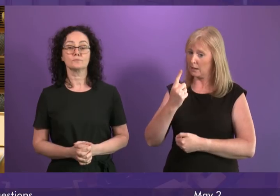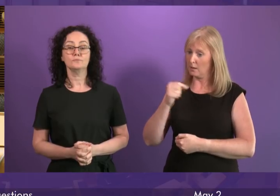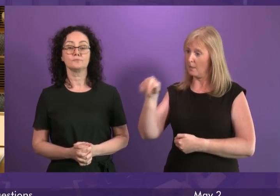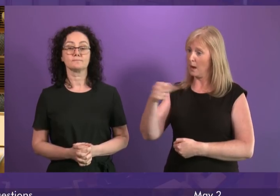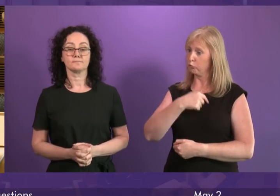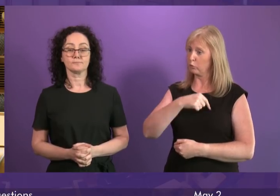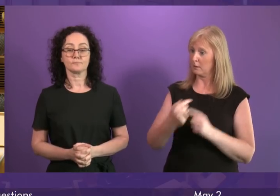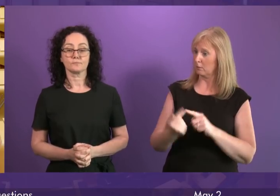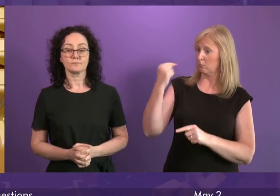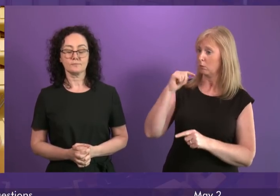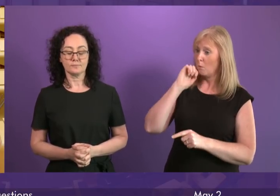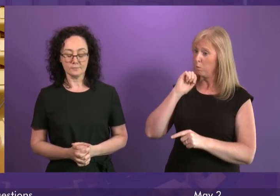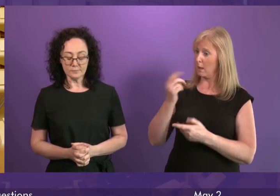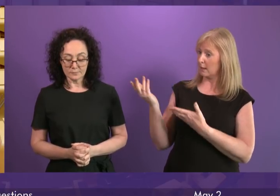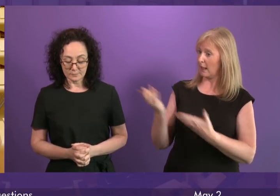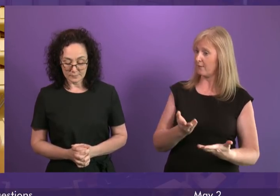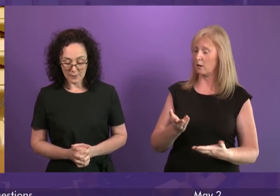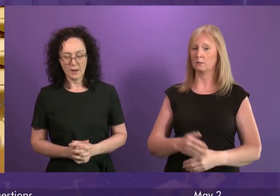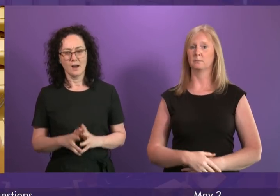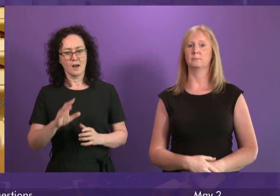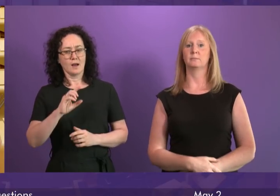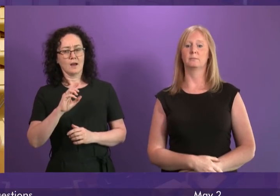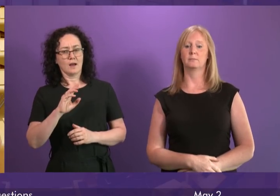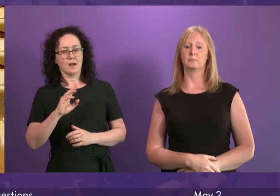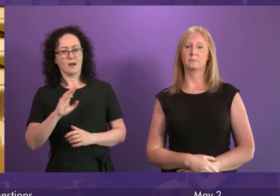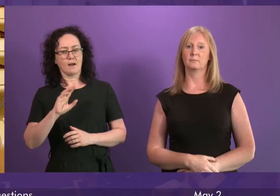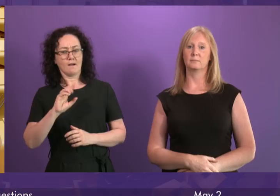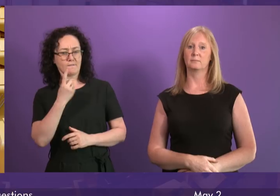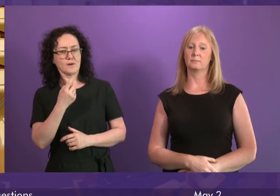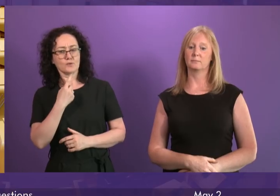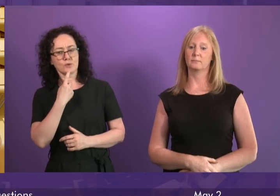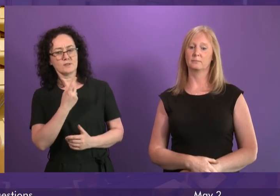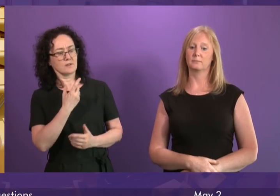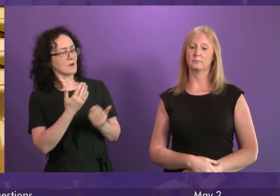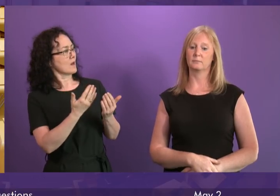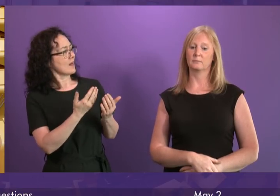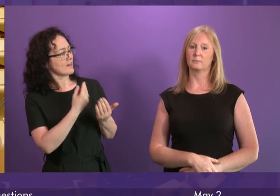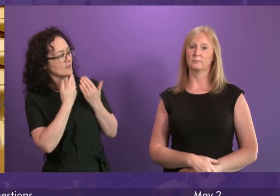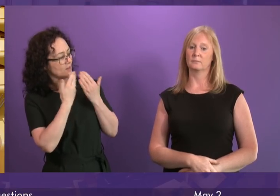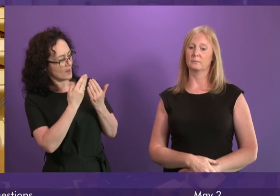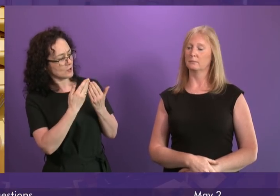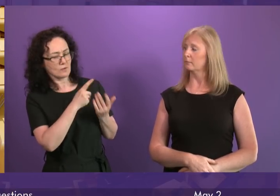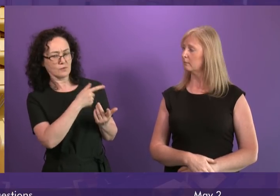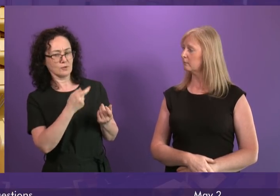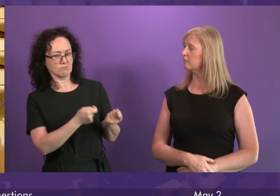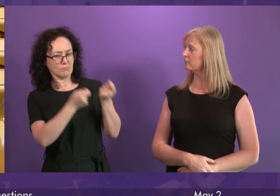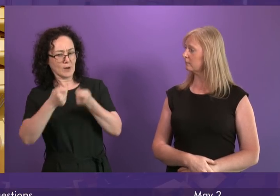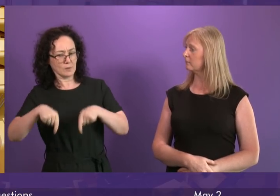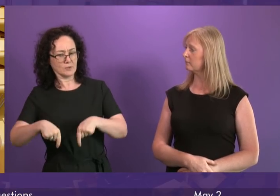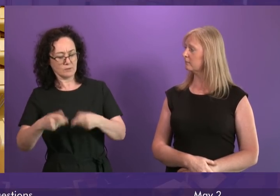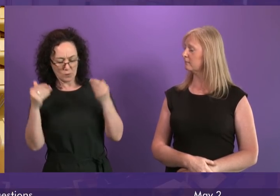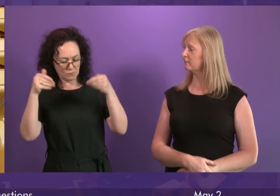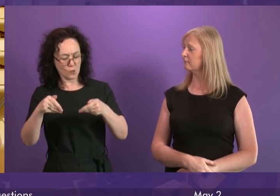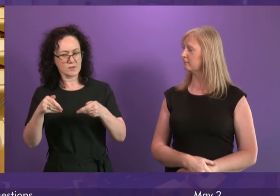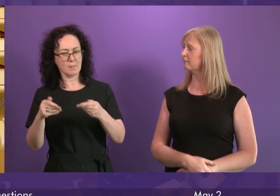be delivered? First Minister. Well, firstly, can I welcome Richard Leonard's focus on climate change today. I